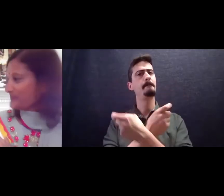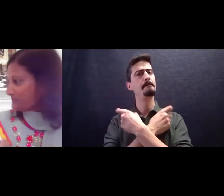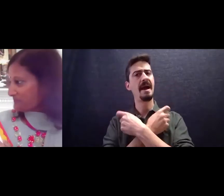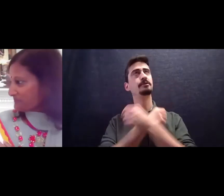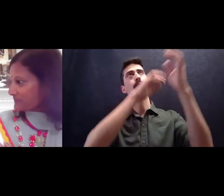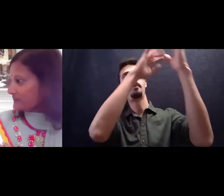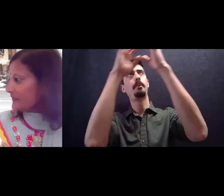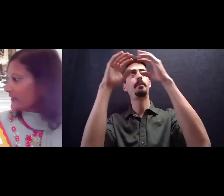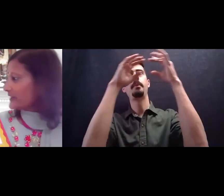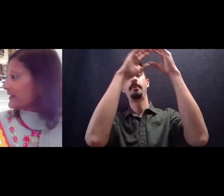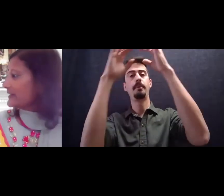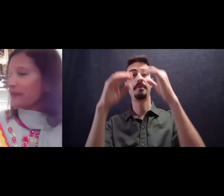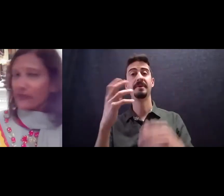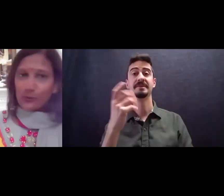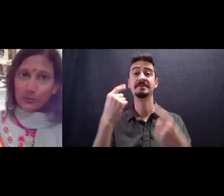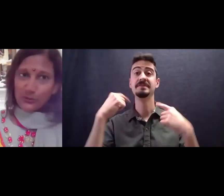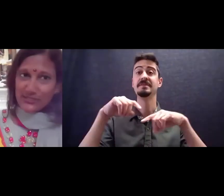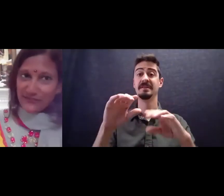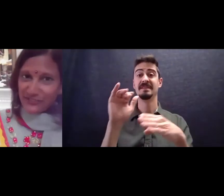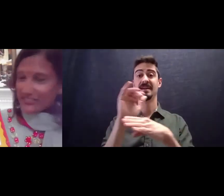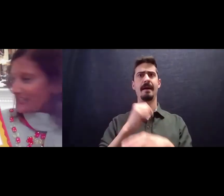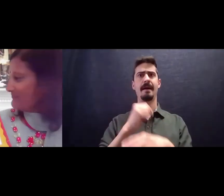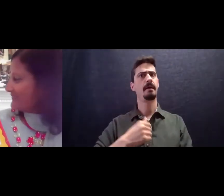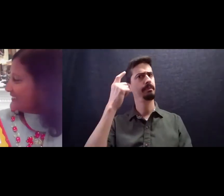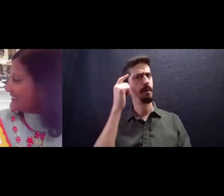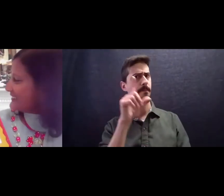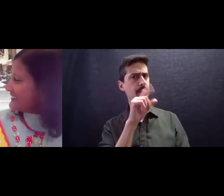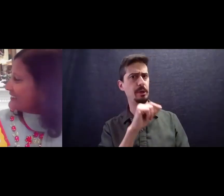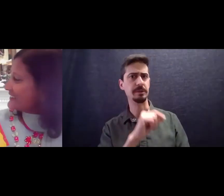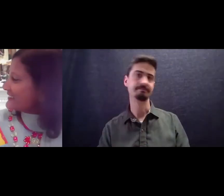you at night I thought they were birds the first time